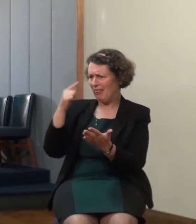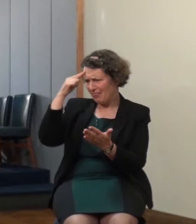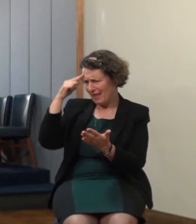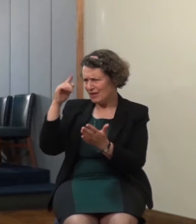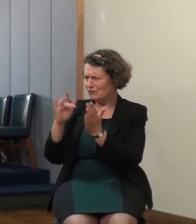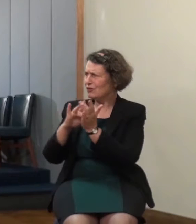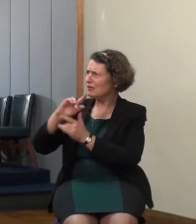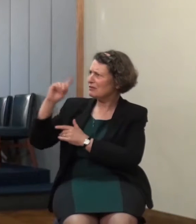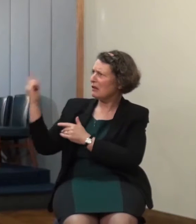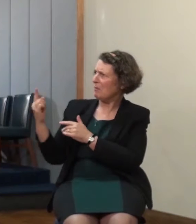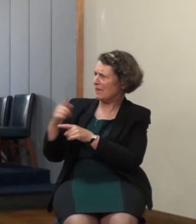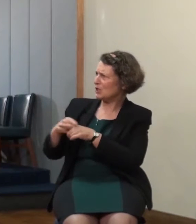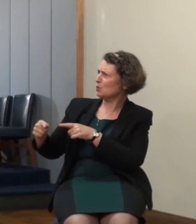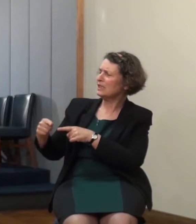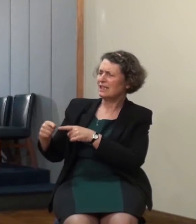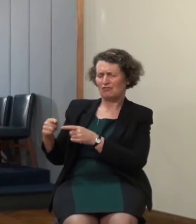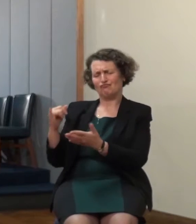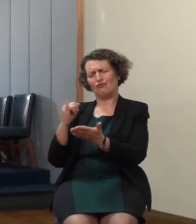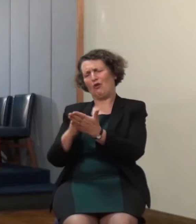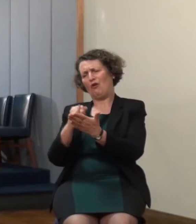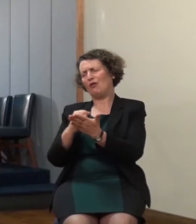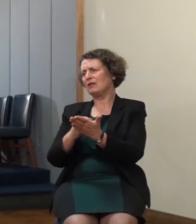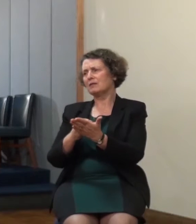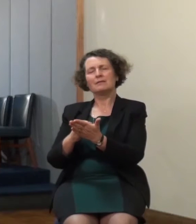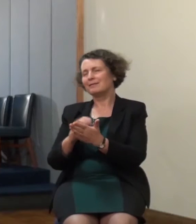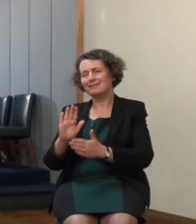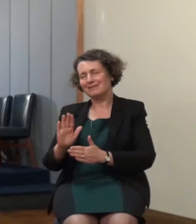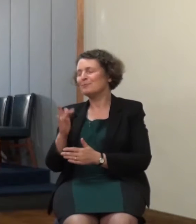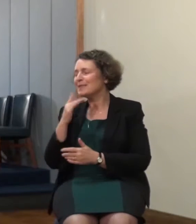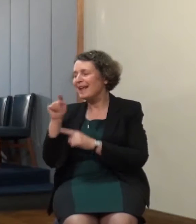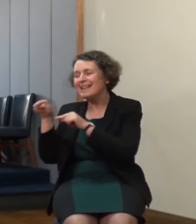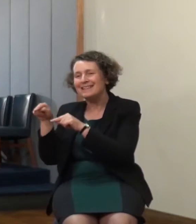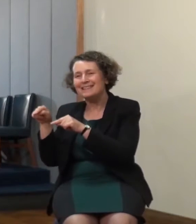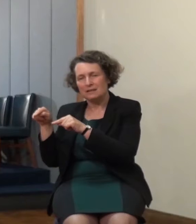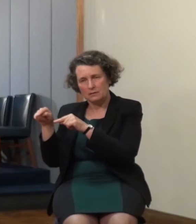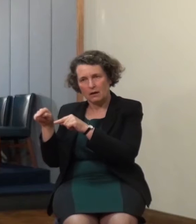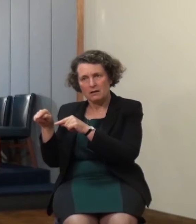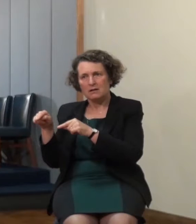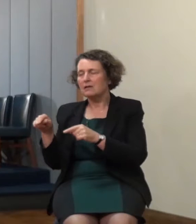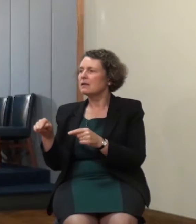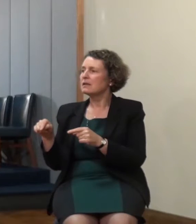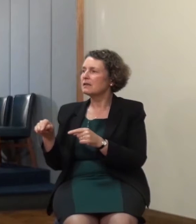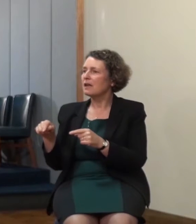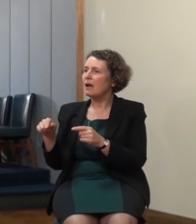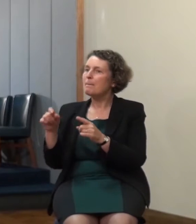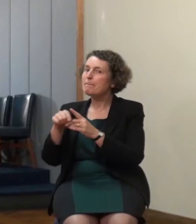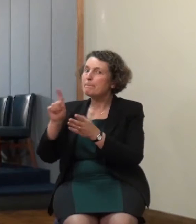in times of religion wrong no the apostle did not think that and he quite clearly teaches that the return of